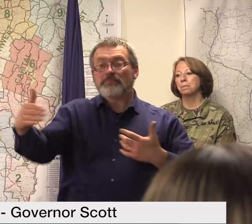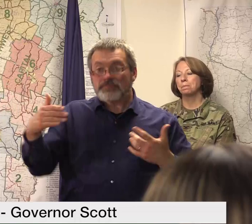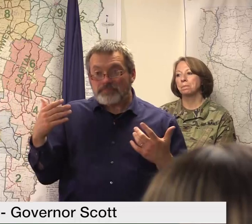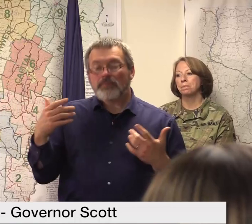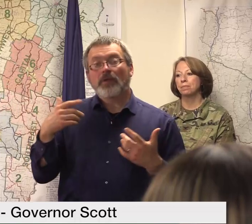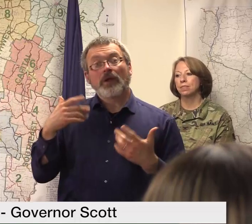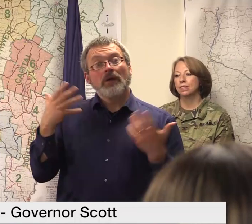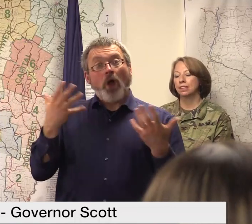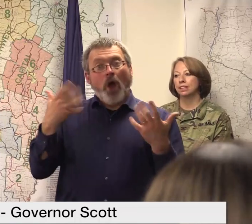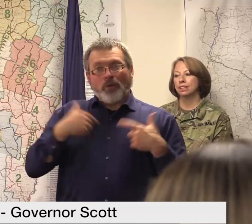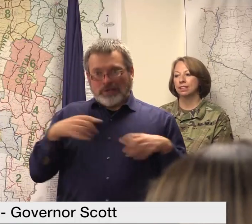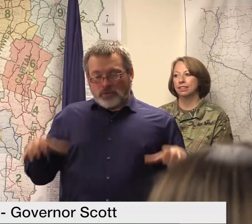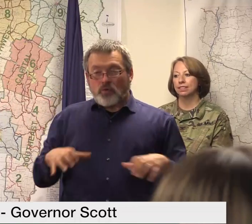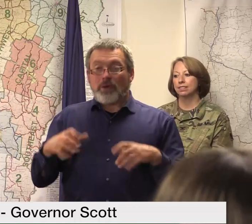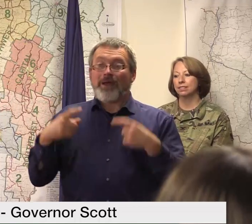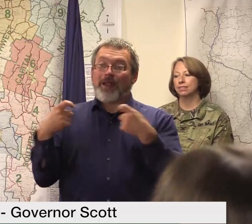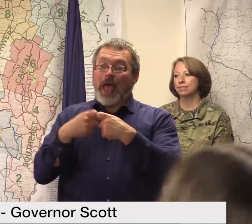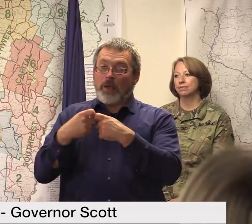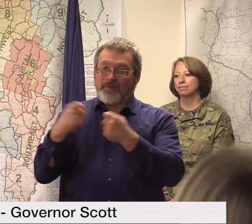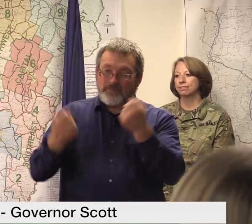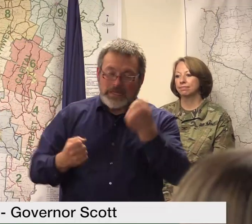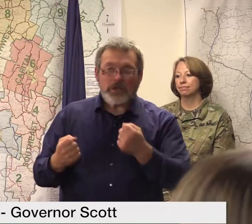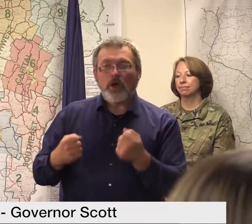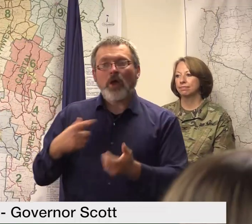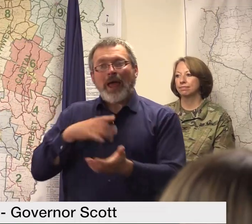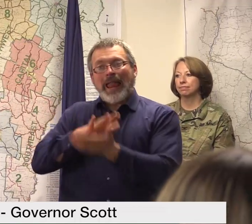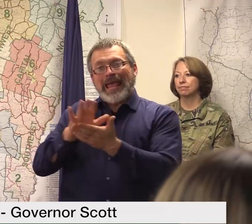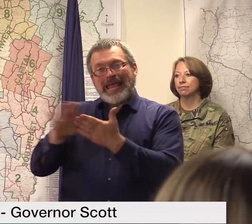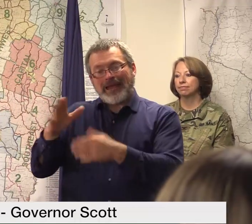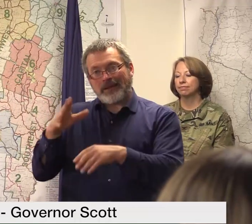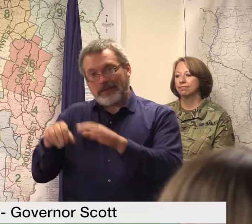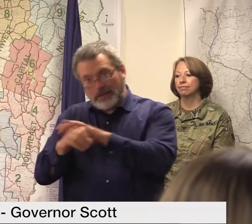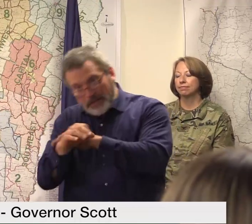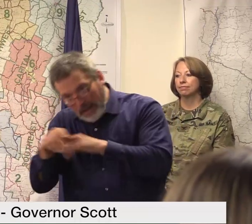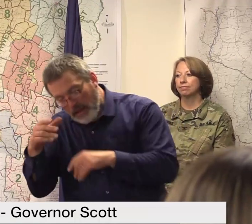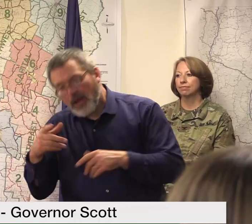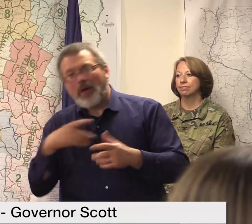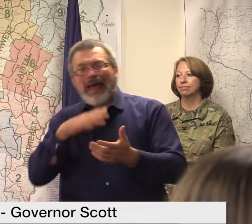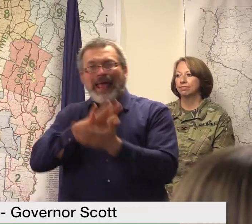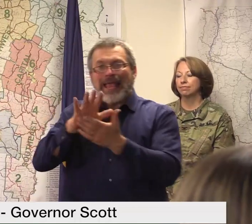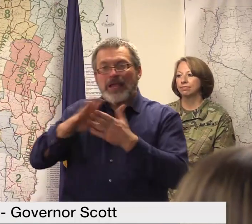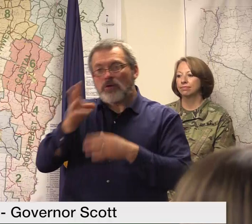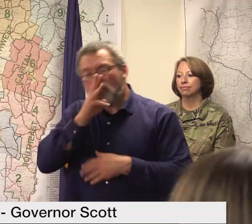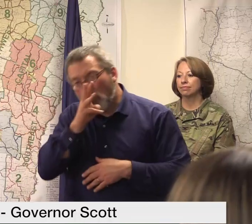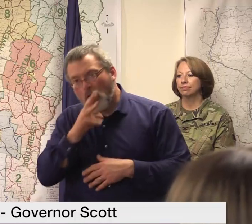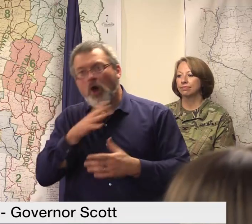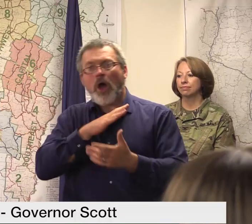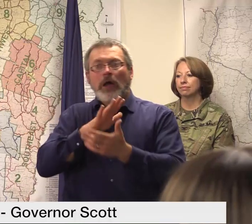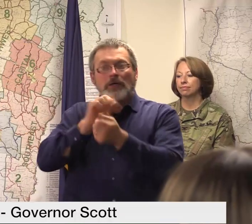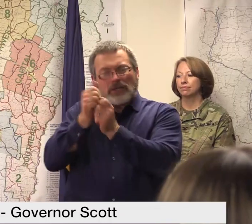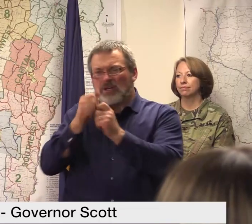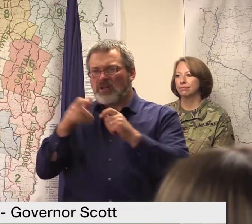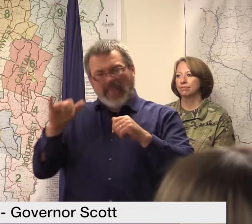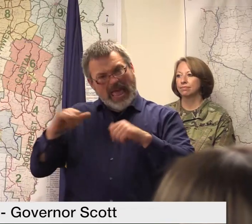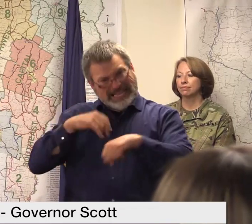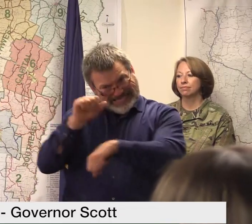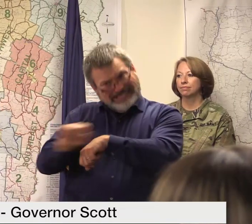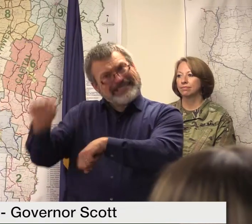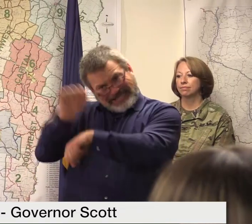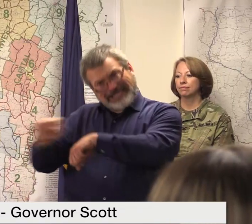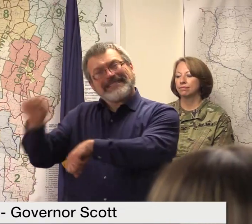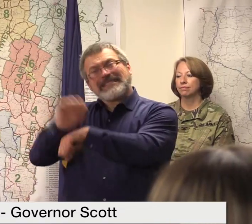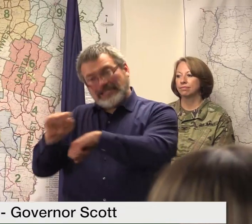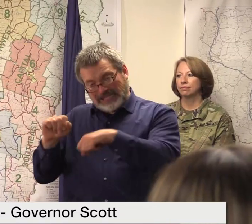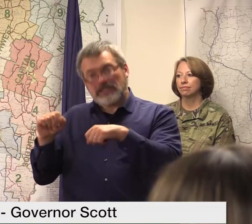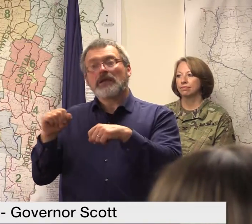forth and upgrading our grids and electrical systems and so forth and so on it takes